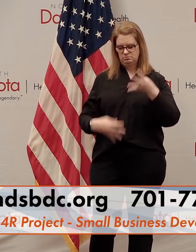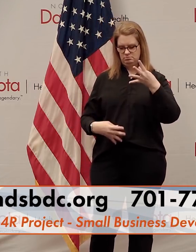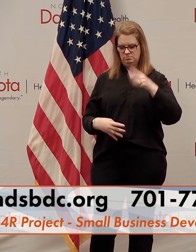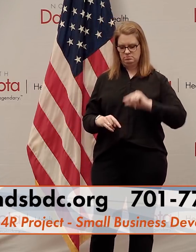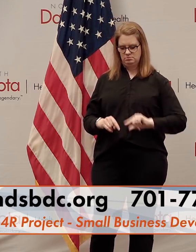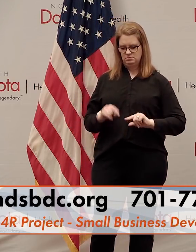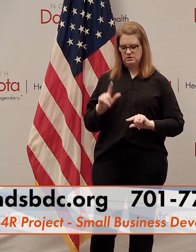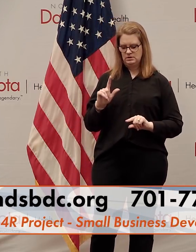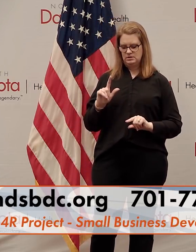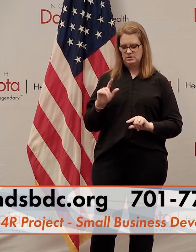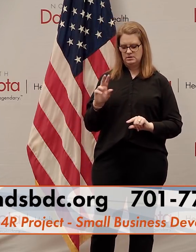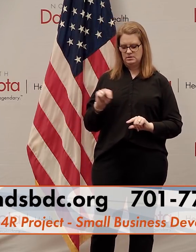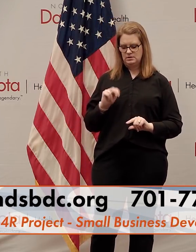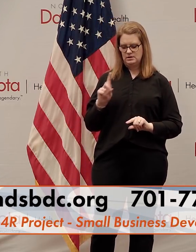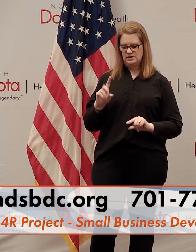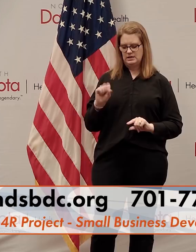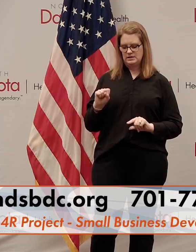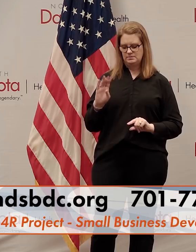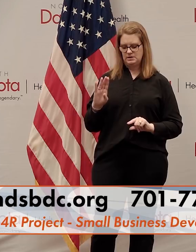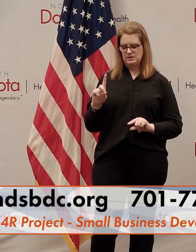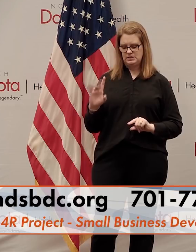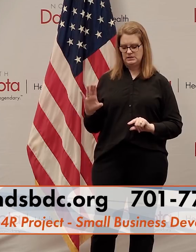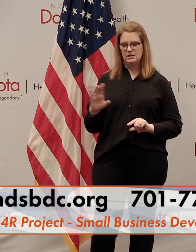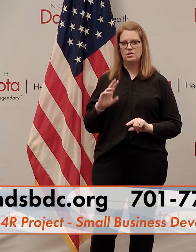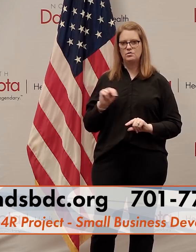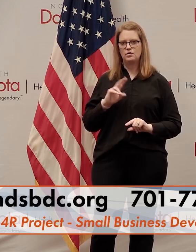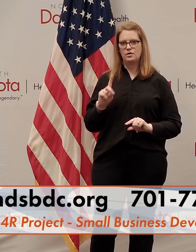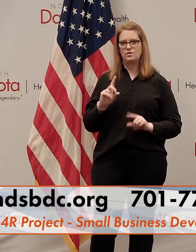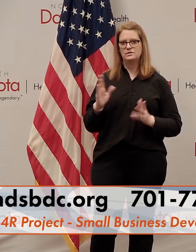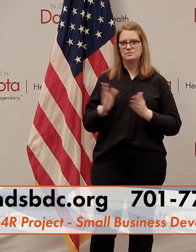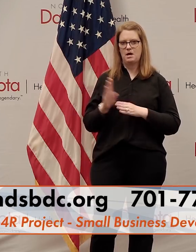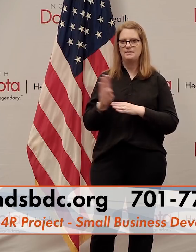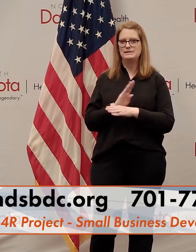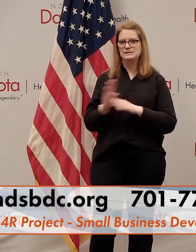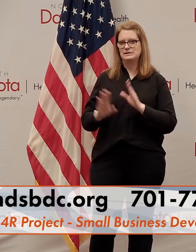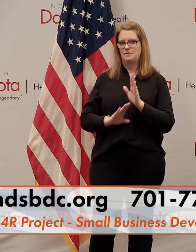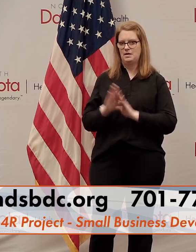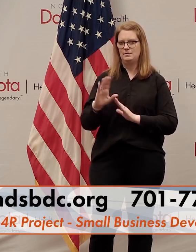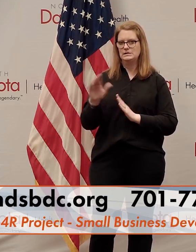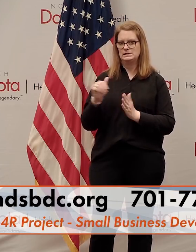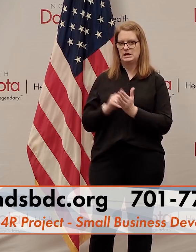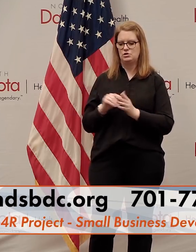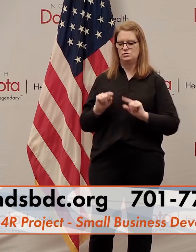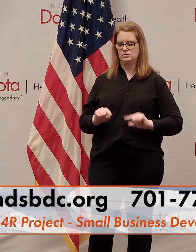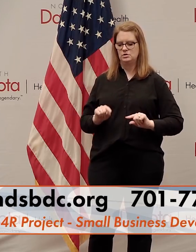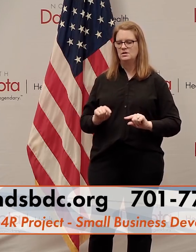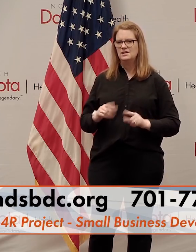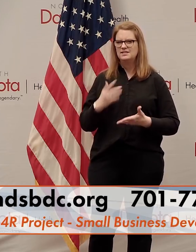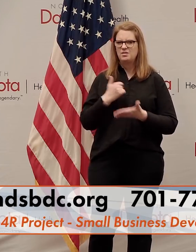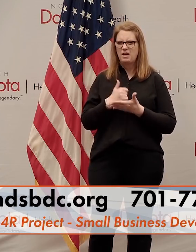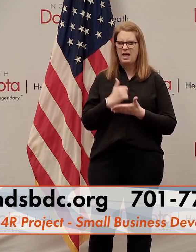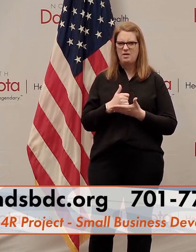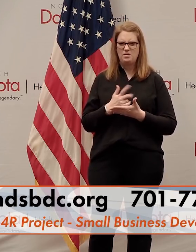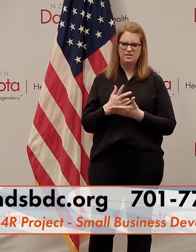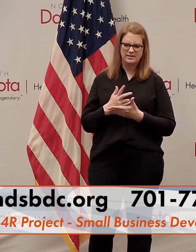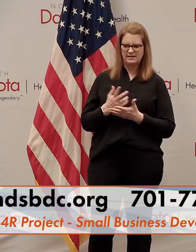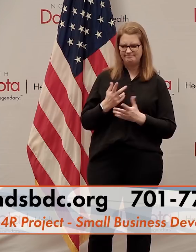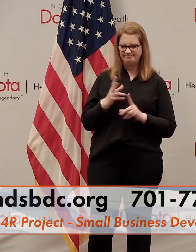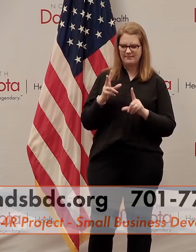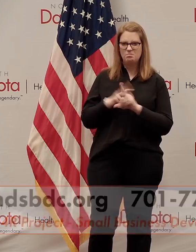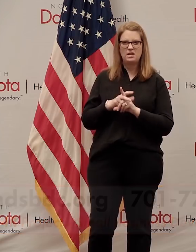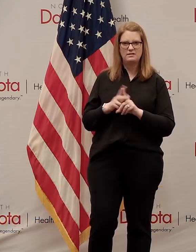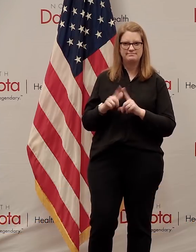NDSBDC or the North Dakota Small Business Development Centers. To have you help navigate all these great new programs.